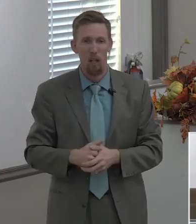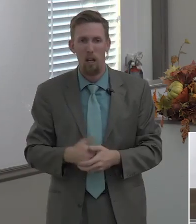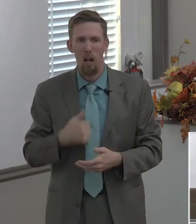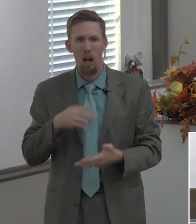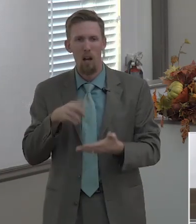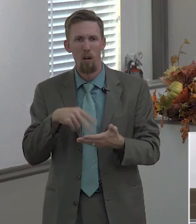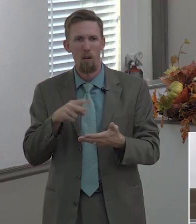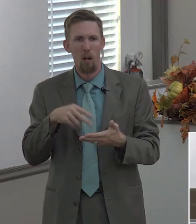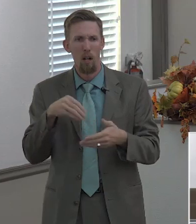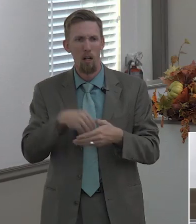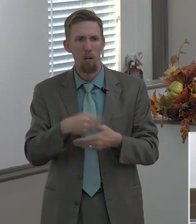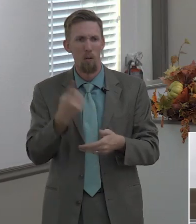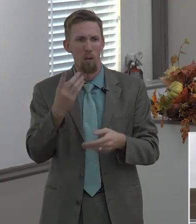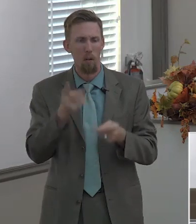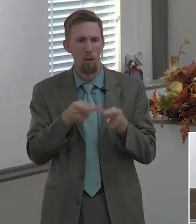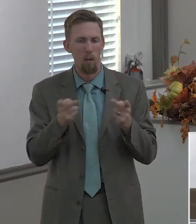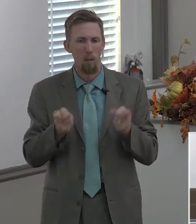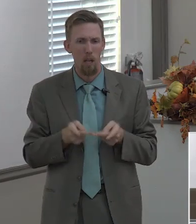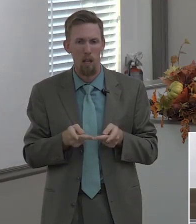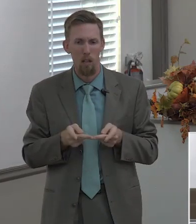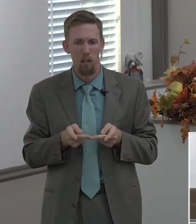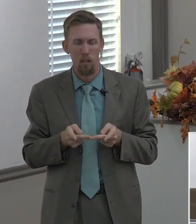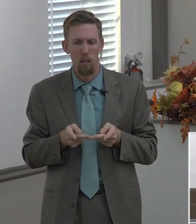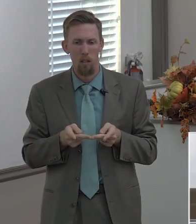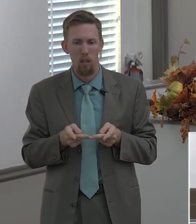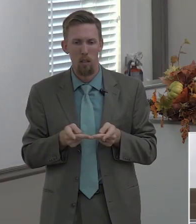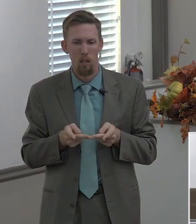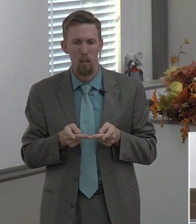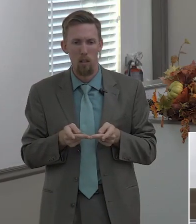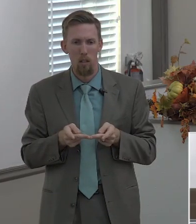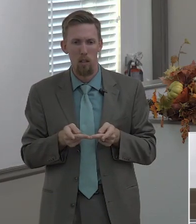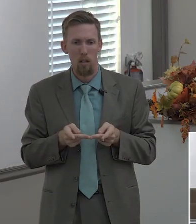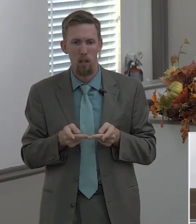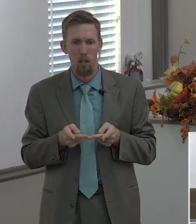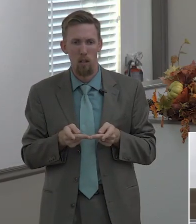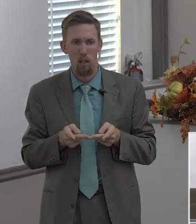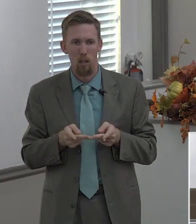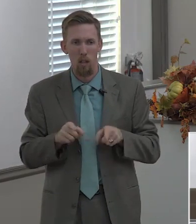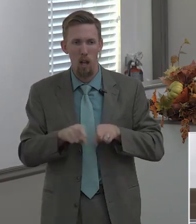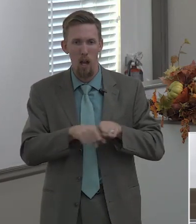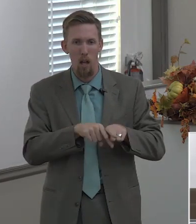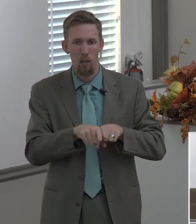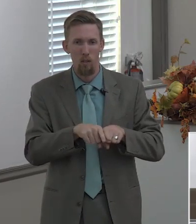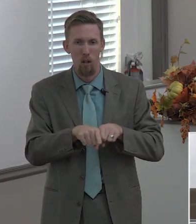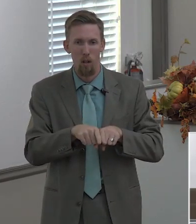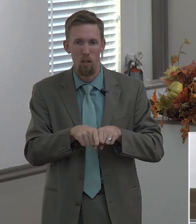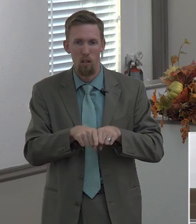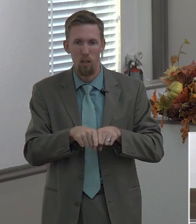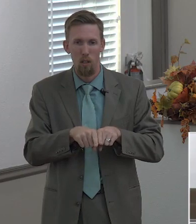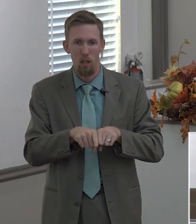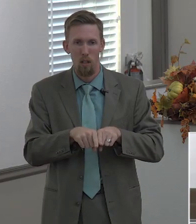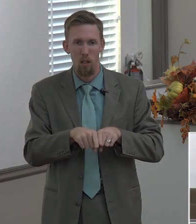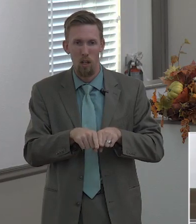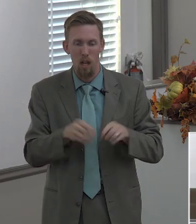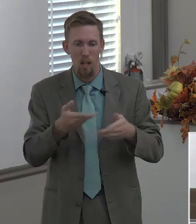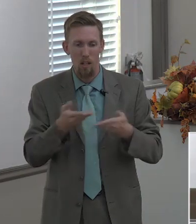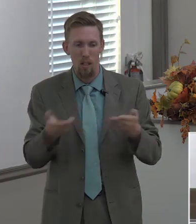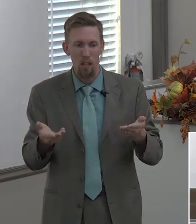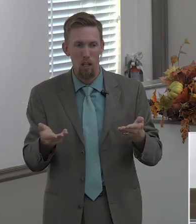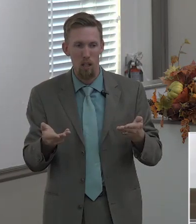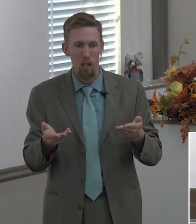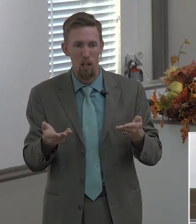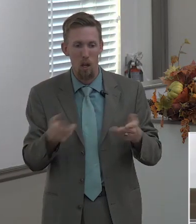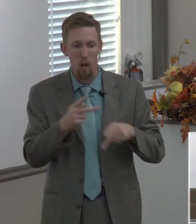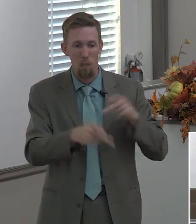i read somewhere after i talked to josh that that socks is the most asked for thing